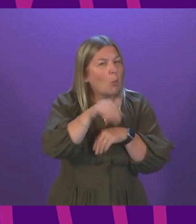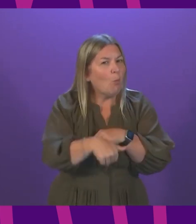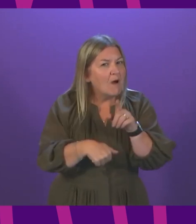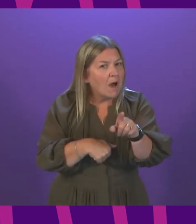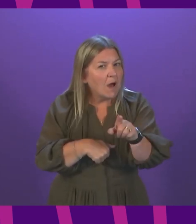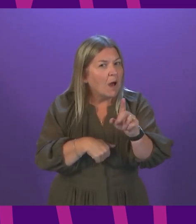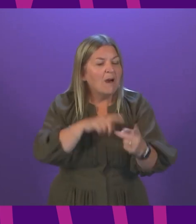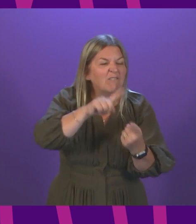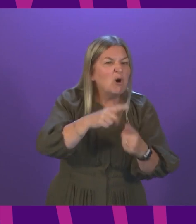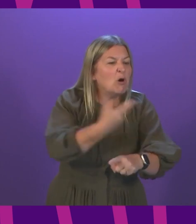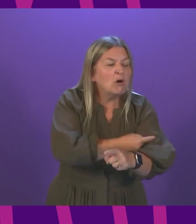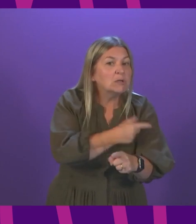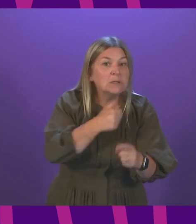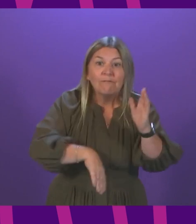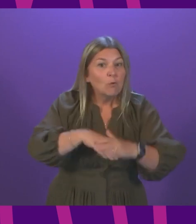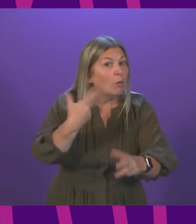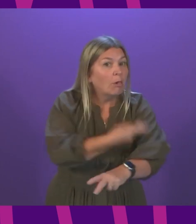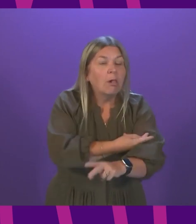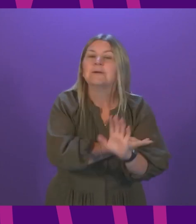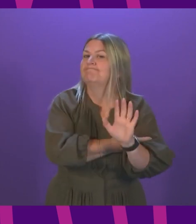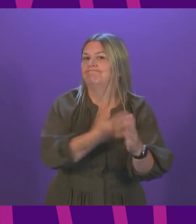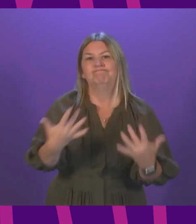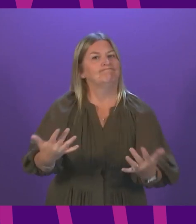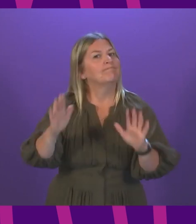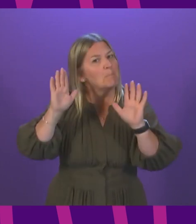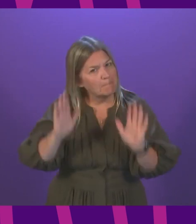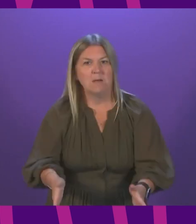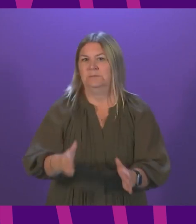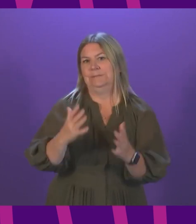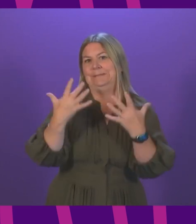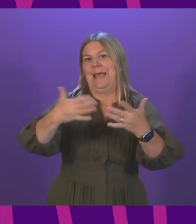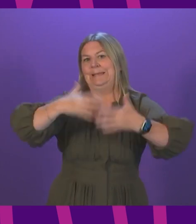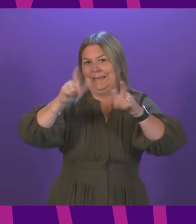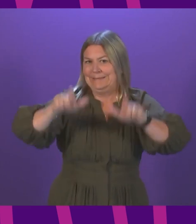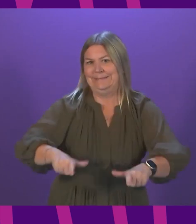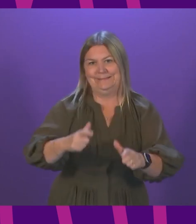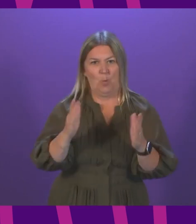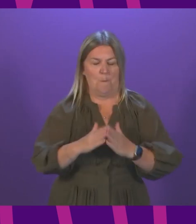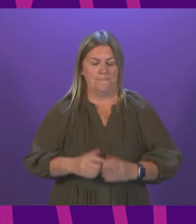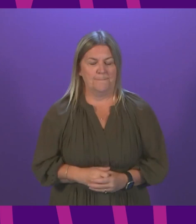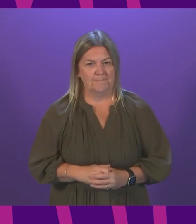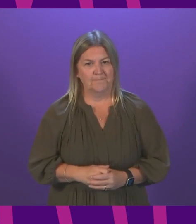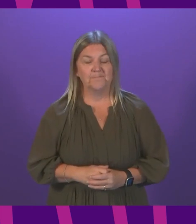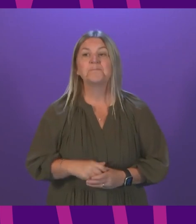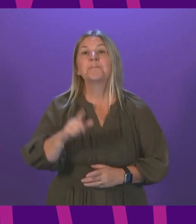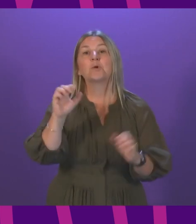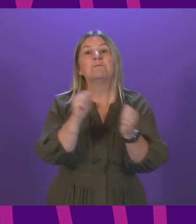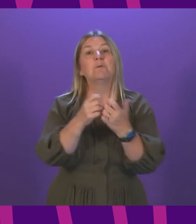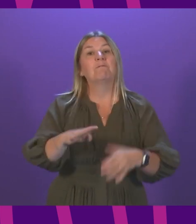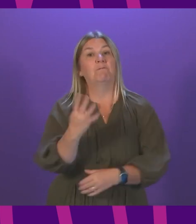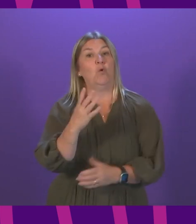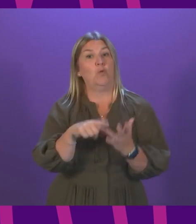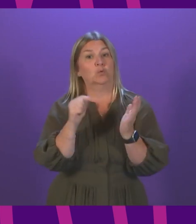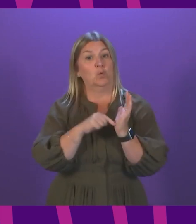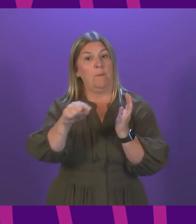been fully vaccinated will still need to isolate for 10 days. We also confirmed that from 4 October, the